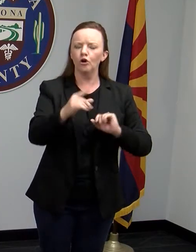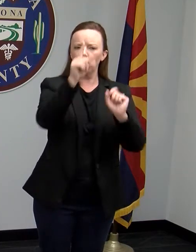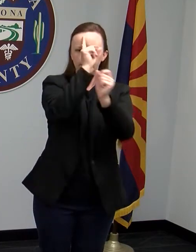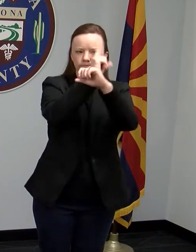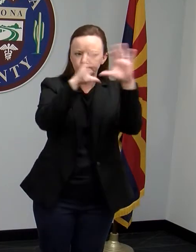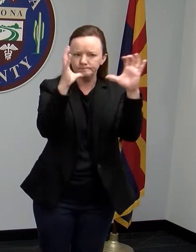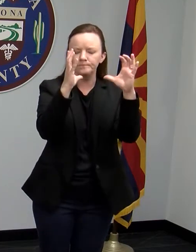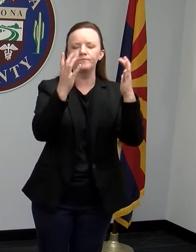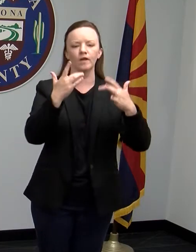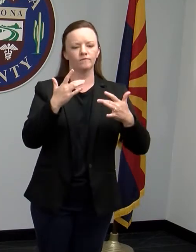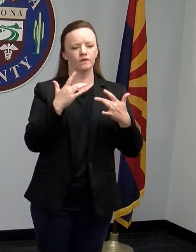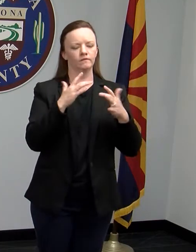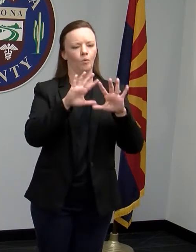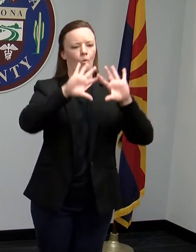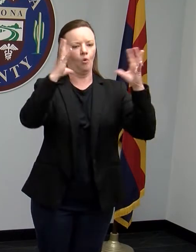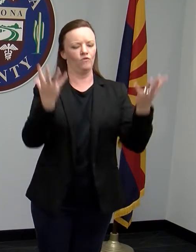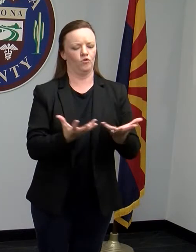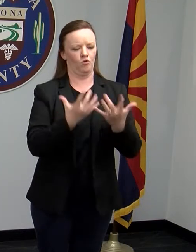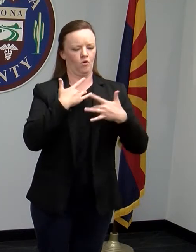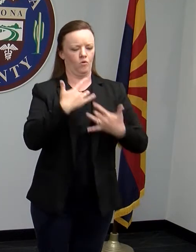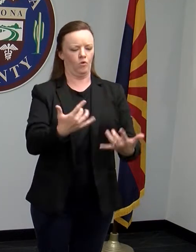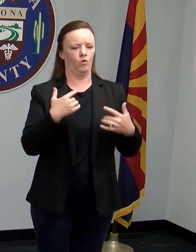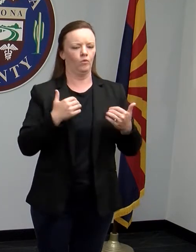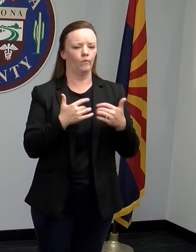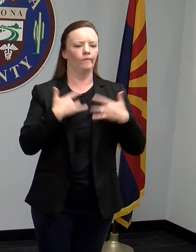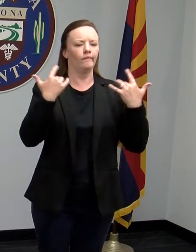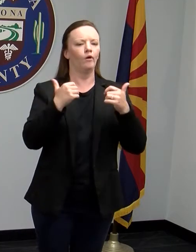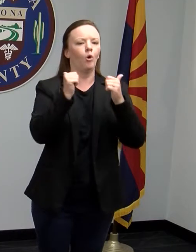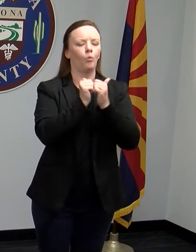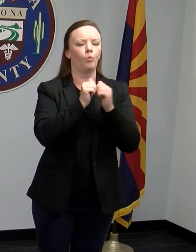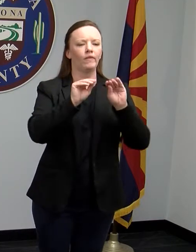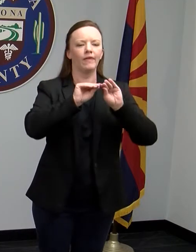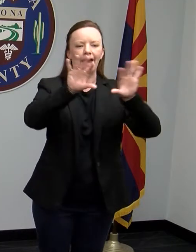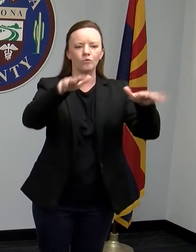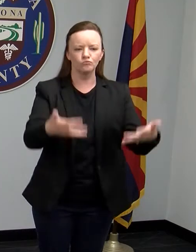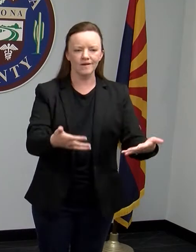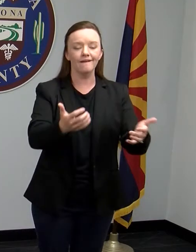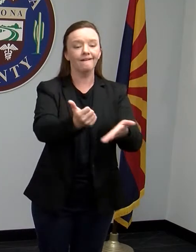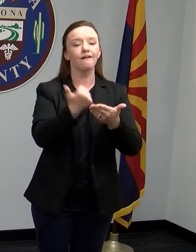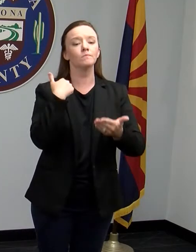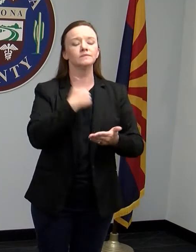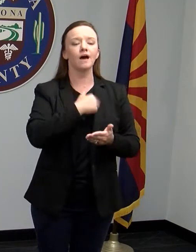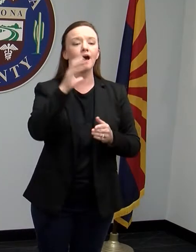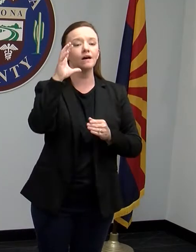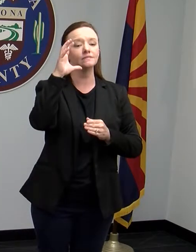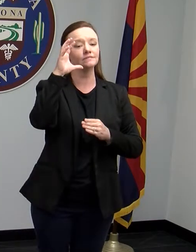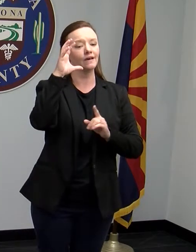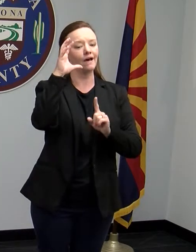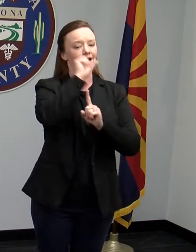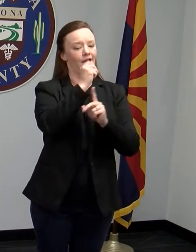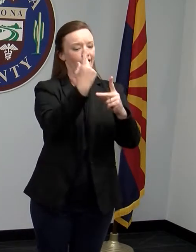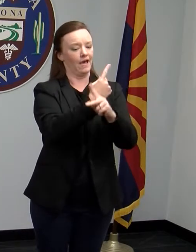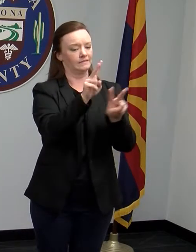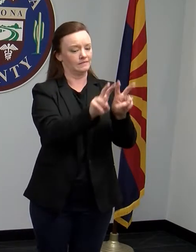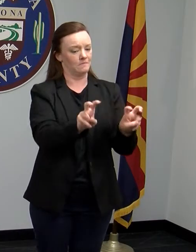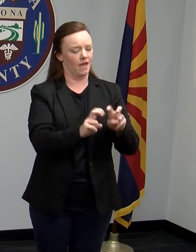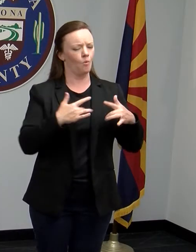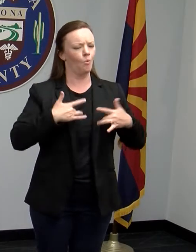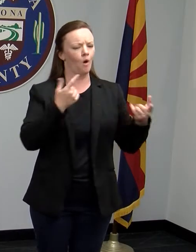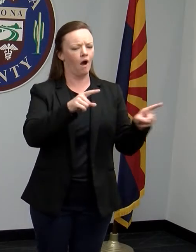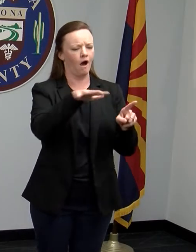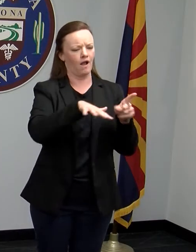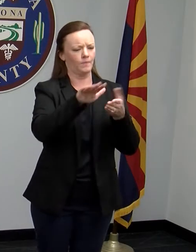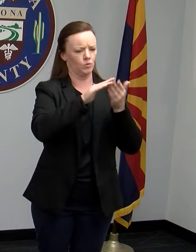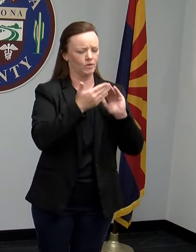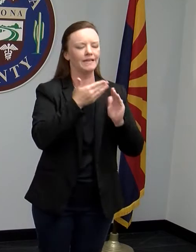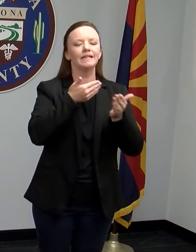the outbreak and helps us estimate what is happening in the community, even when testing is not widely available. So this is